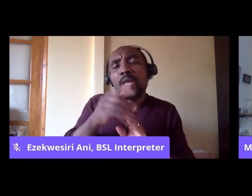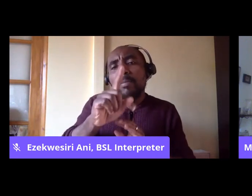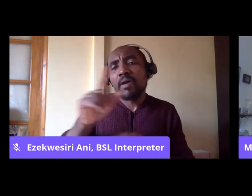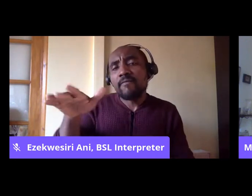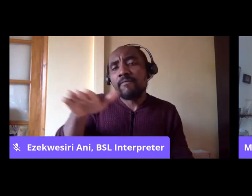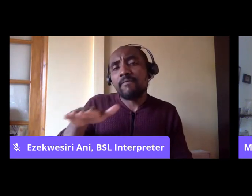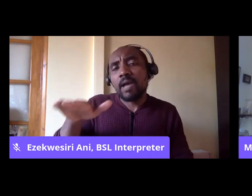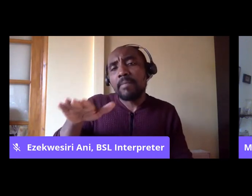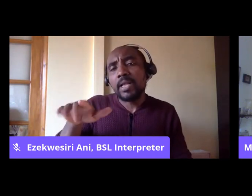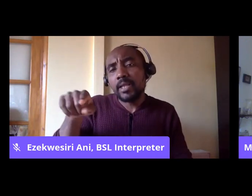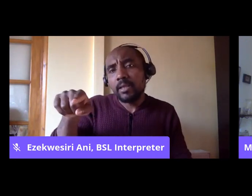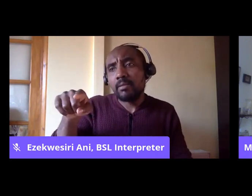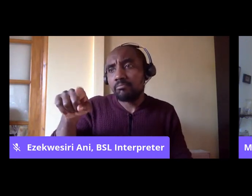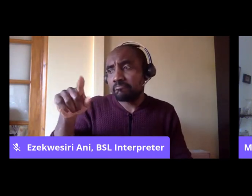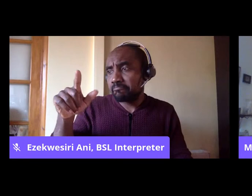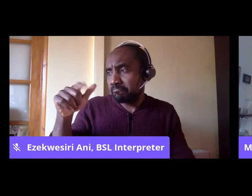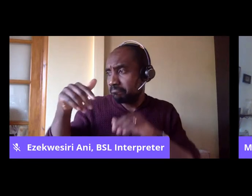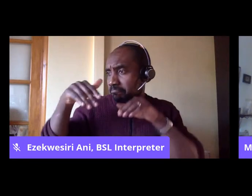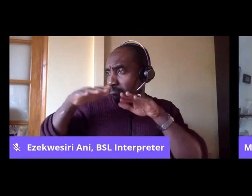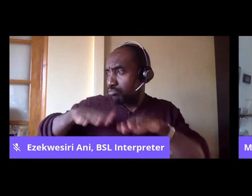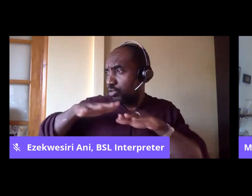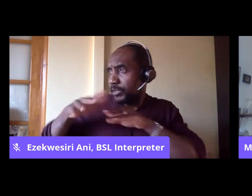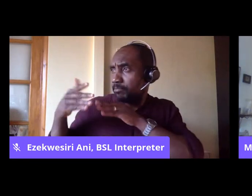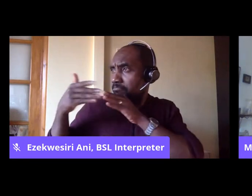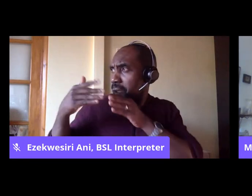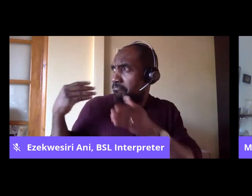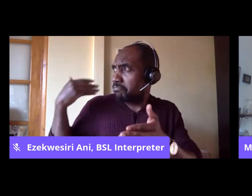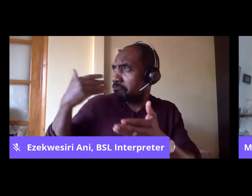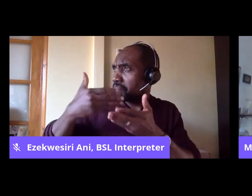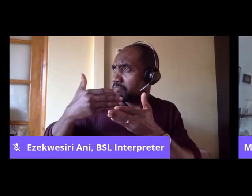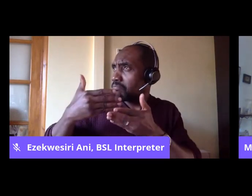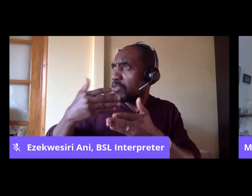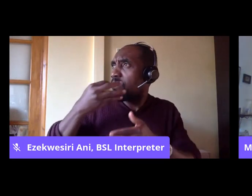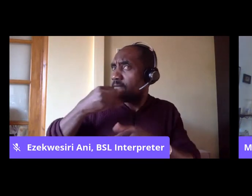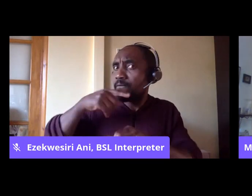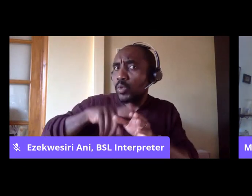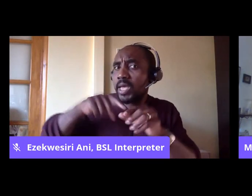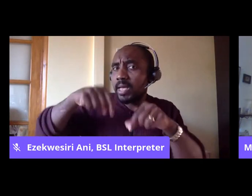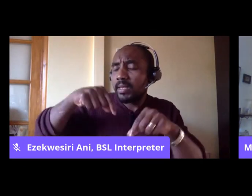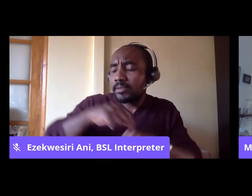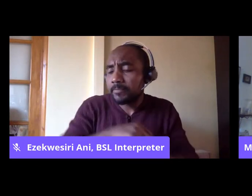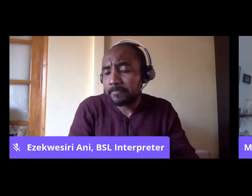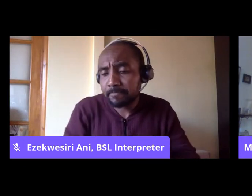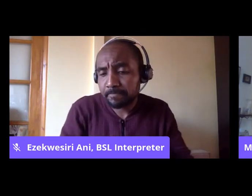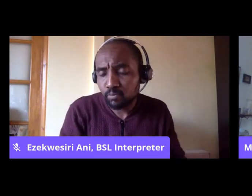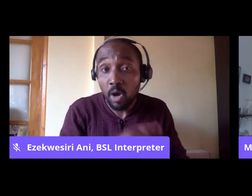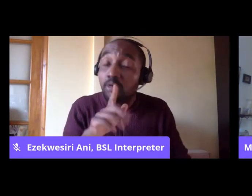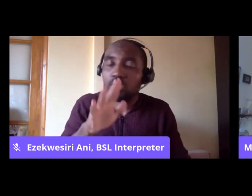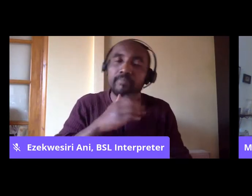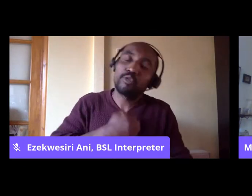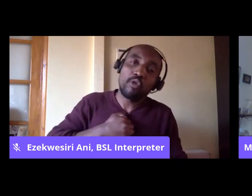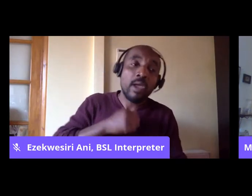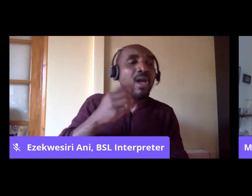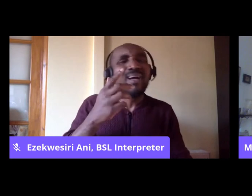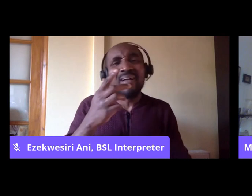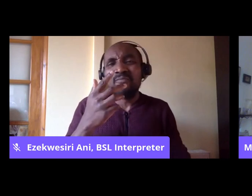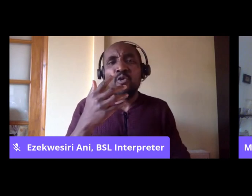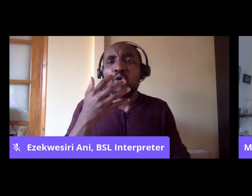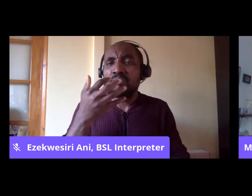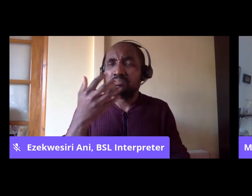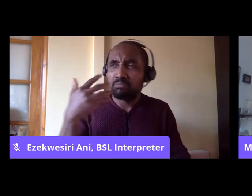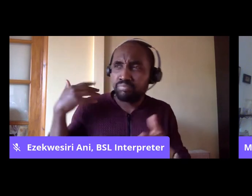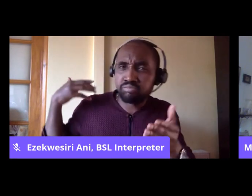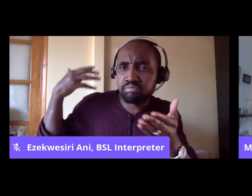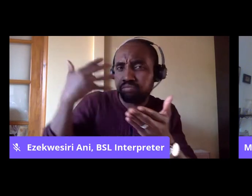England for a number of years, a number of decades, I should say. And he had